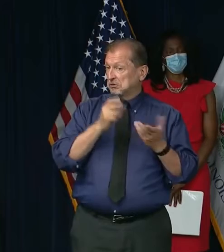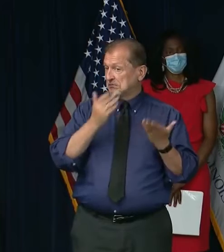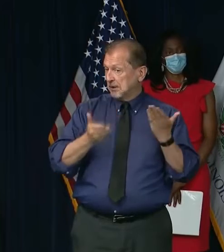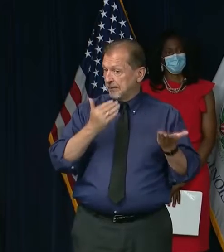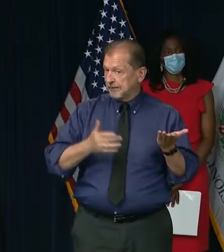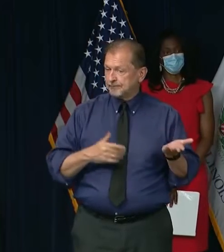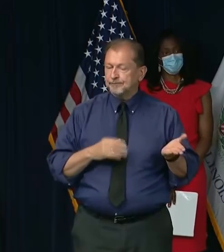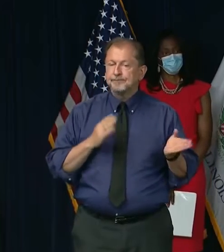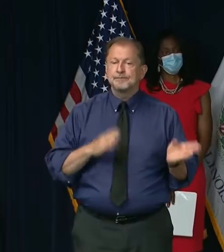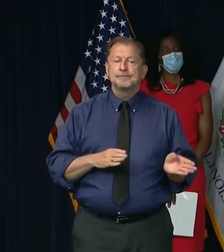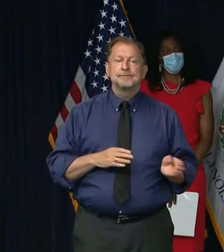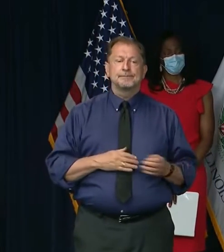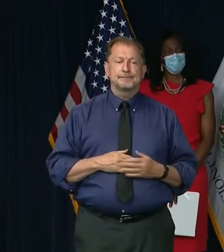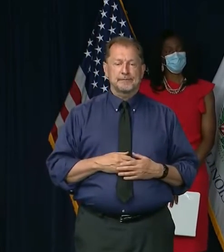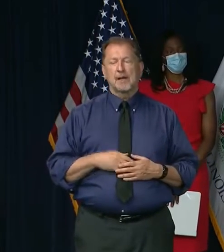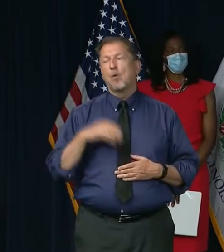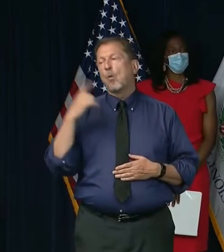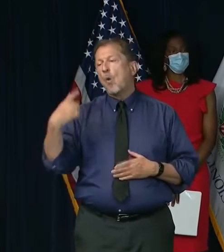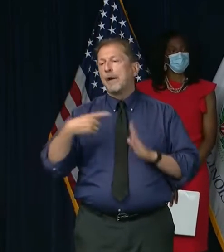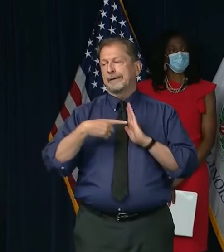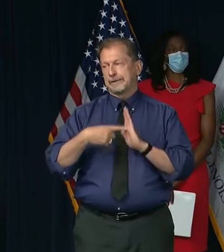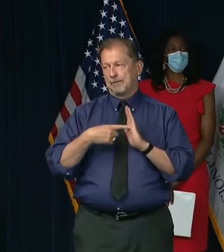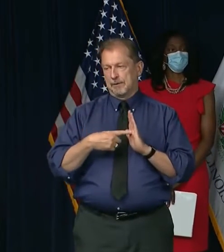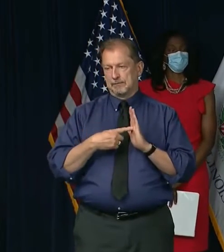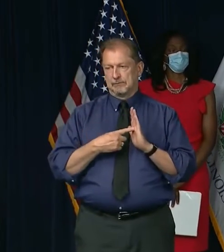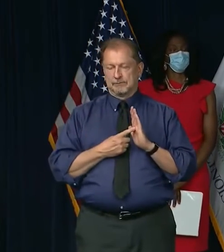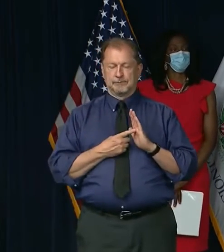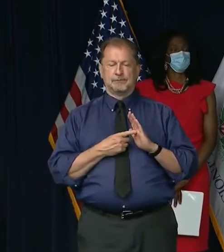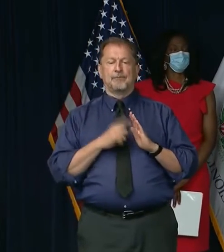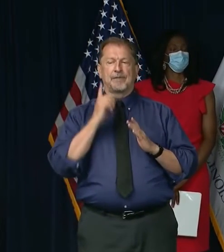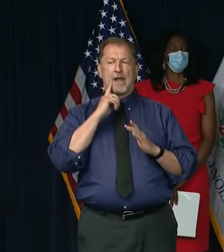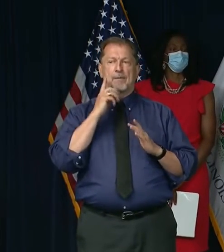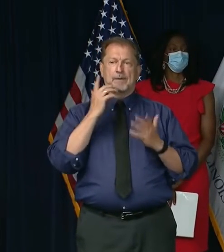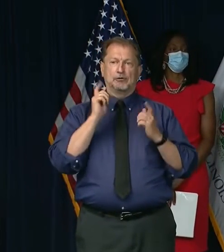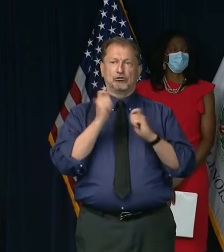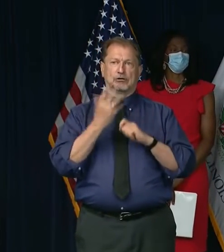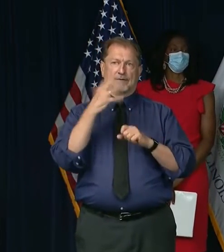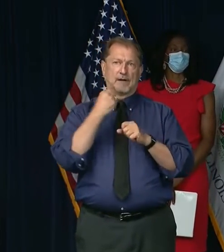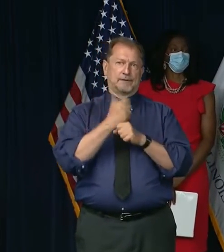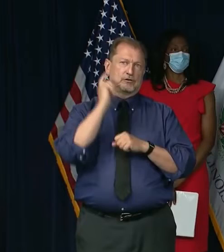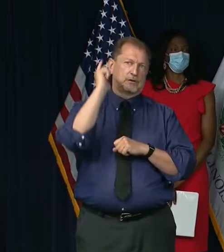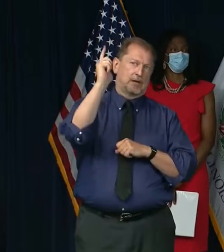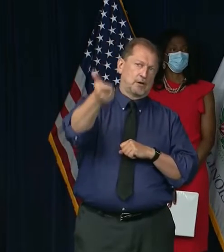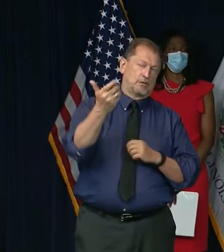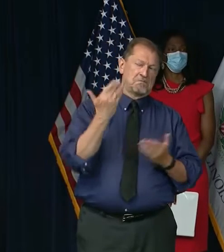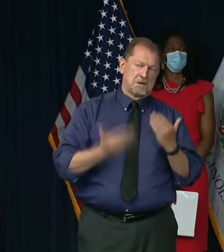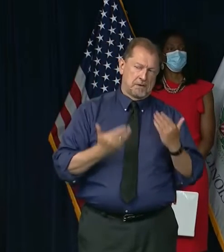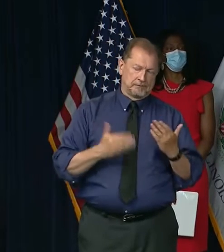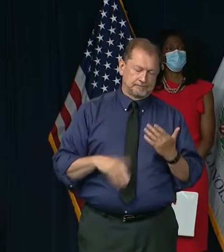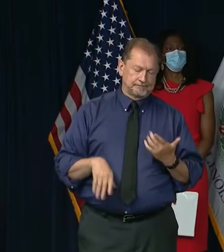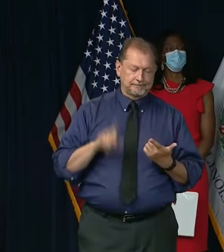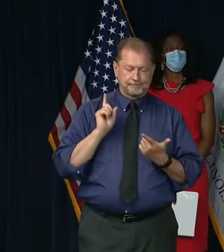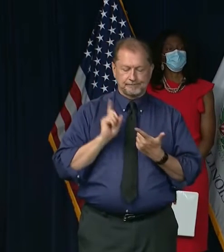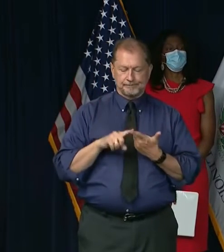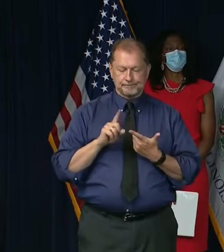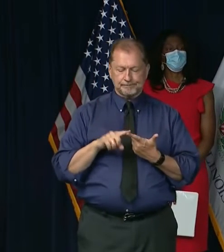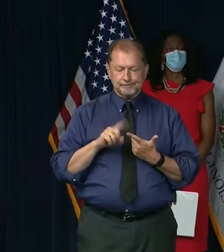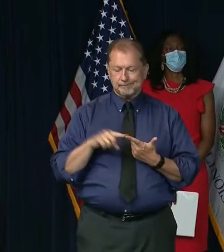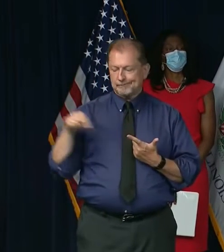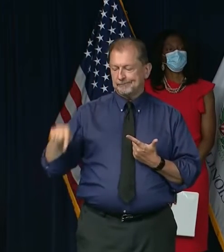I think with regard, that's one example of something that I think will feel the effects of five years from now. What I can say about the